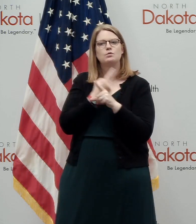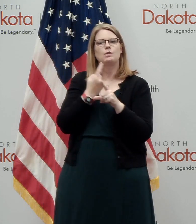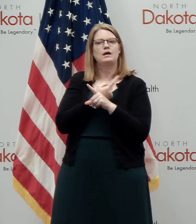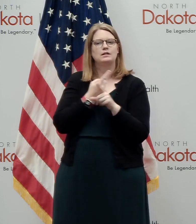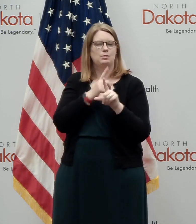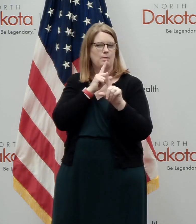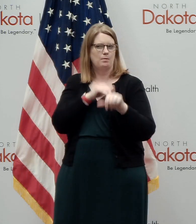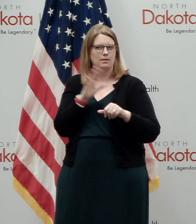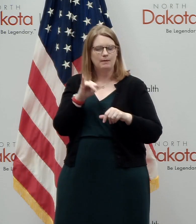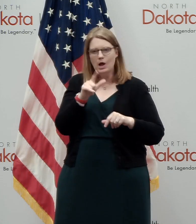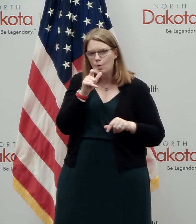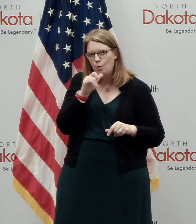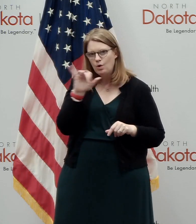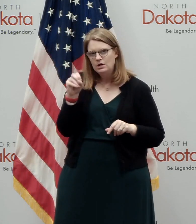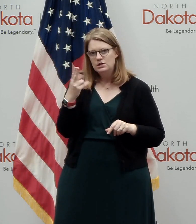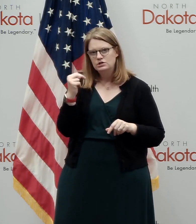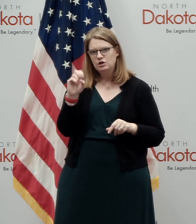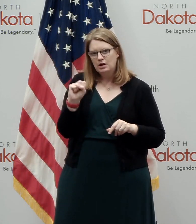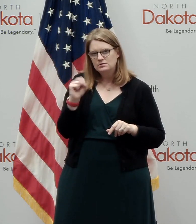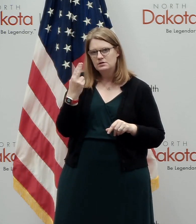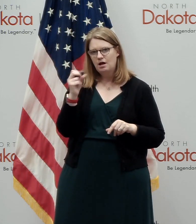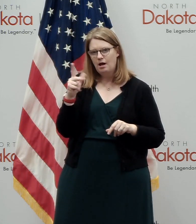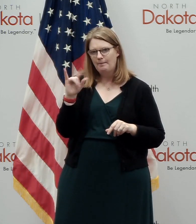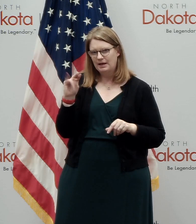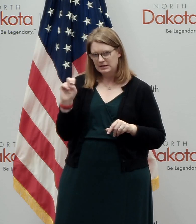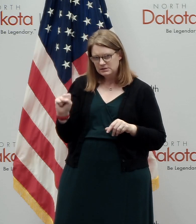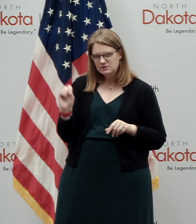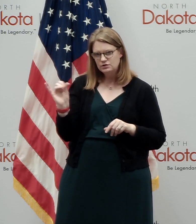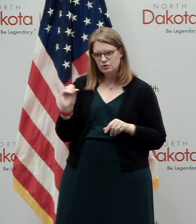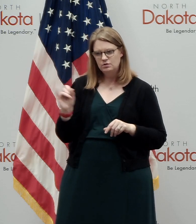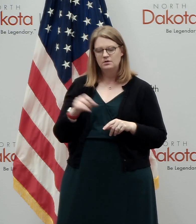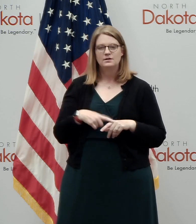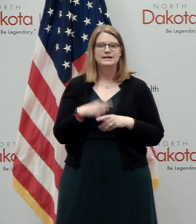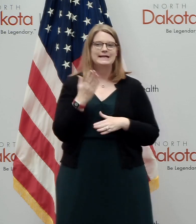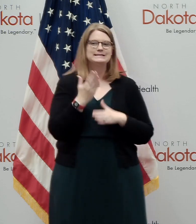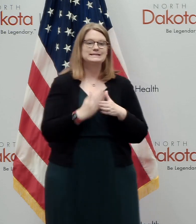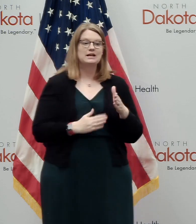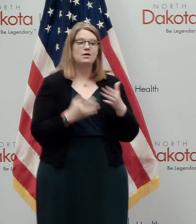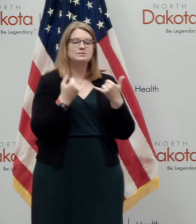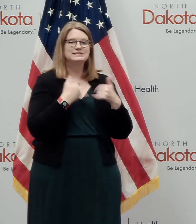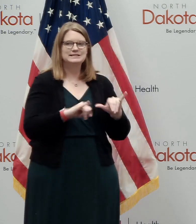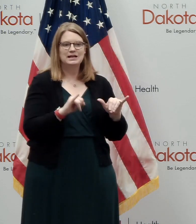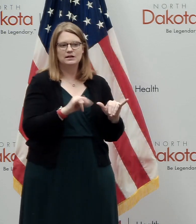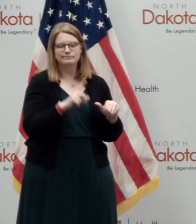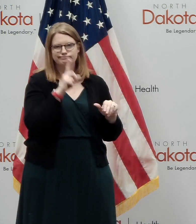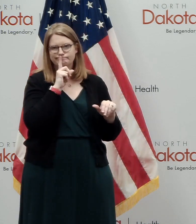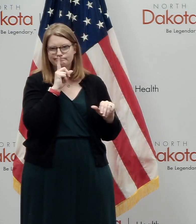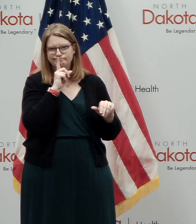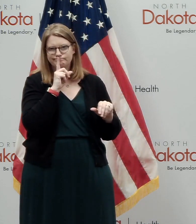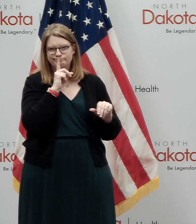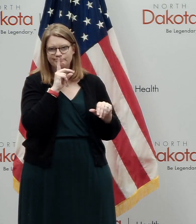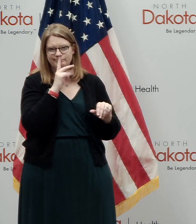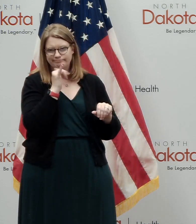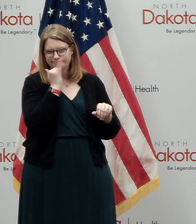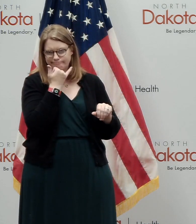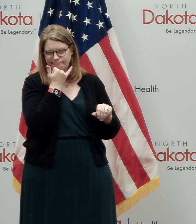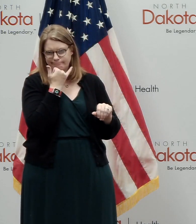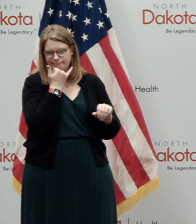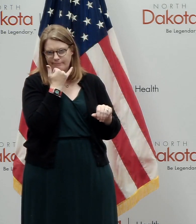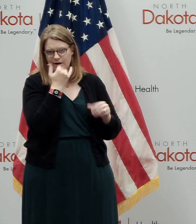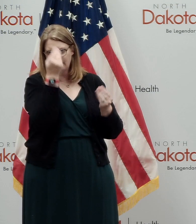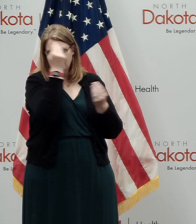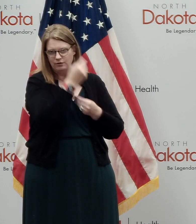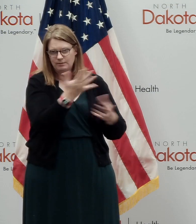by Johns Hopkins, et cetera. But yet some are still aren't telling the whole story. And as we have gone from a